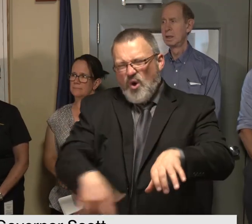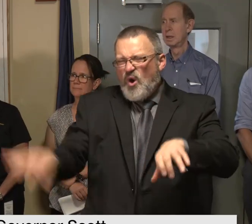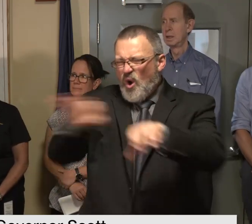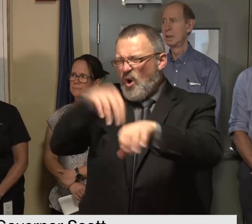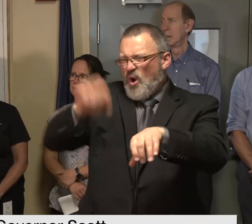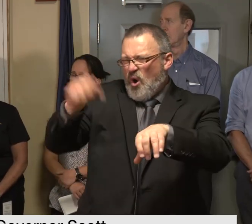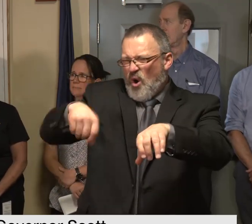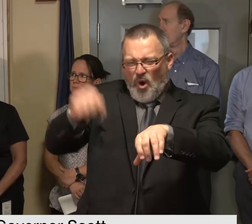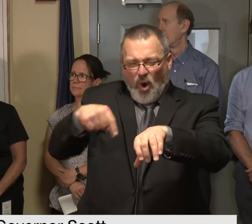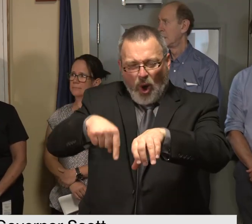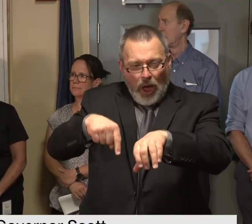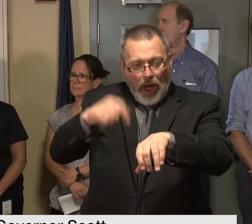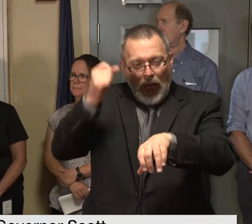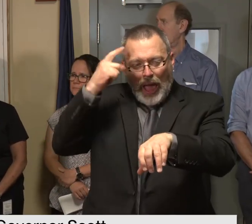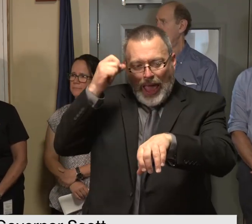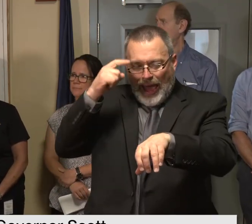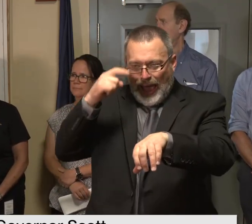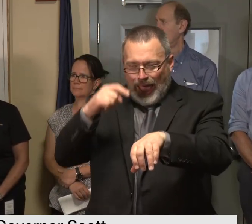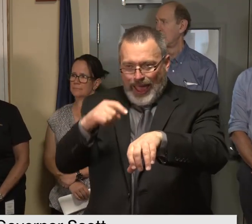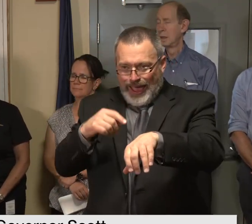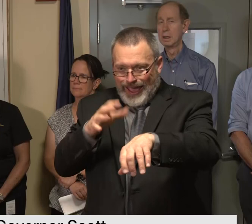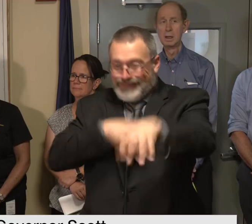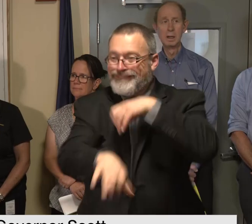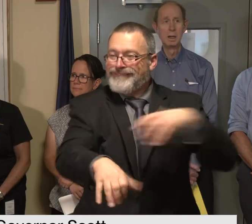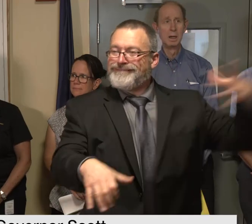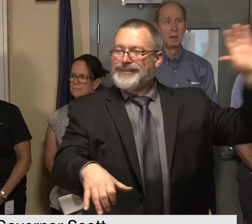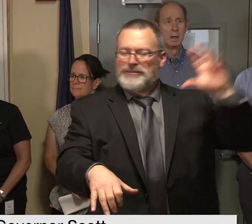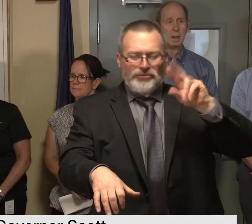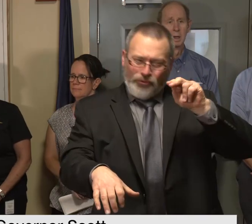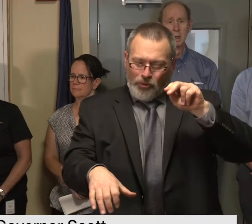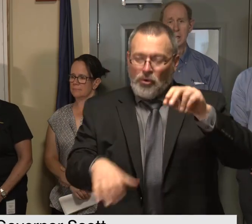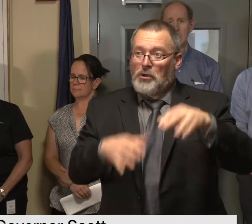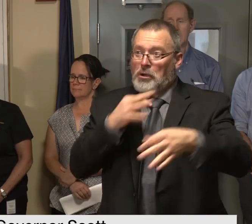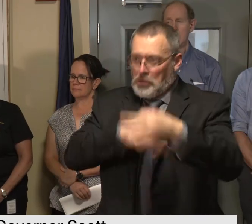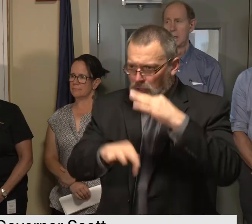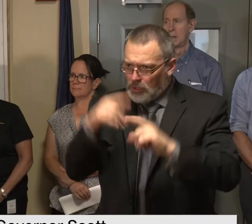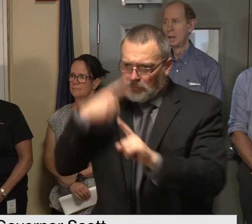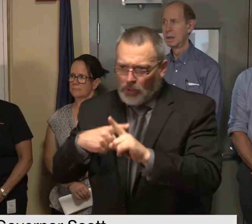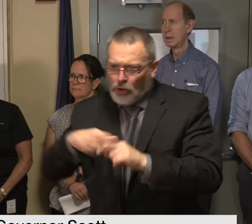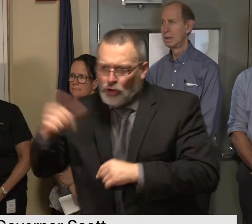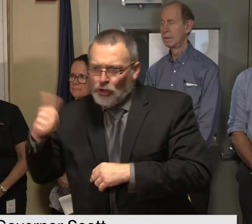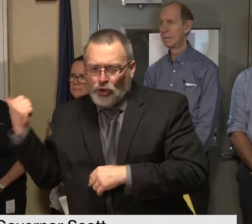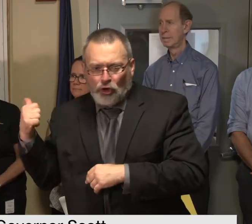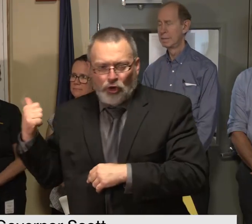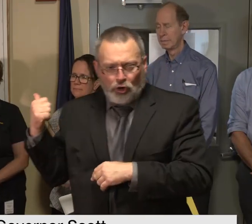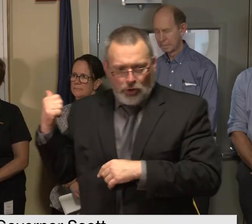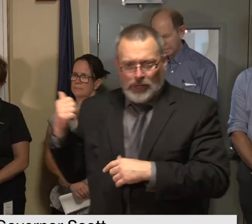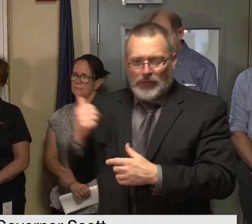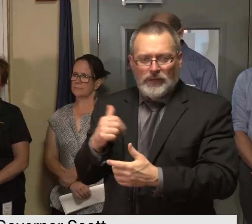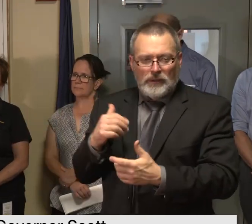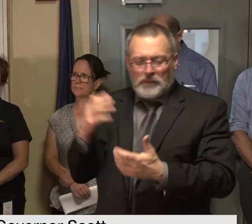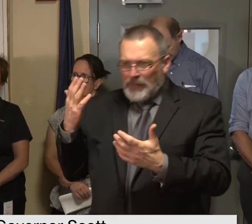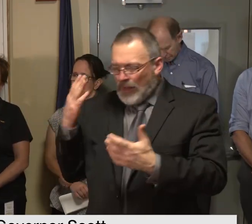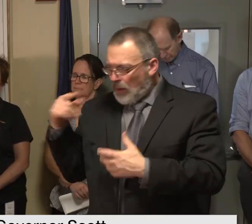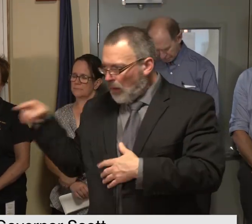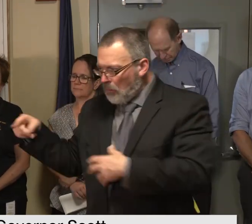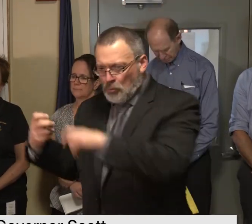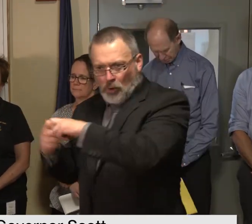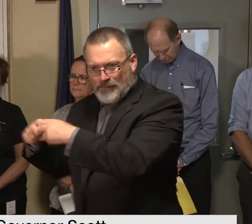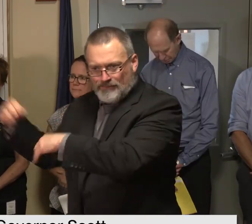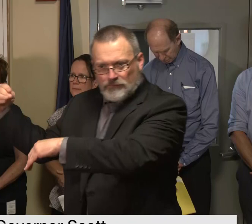structures that that are impacted in some way and aren't cleaned out and have debris in them